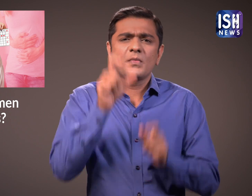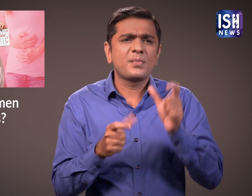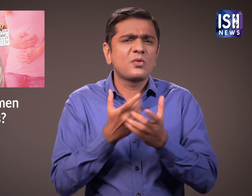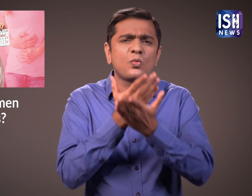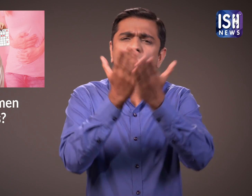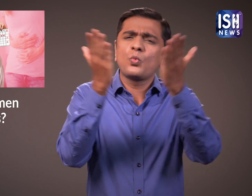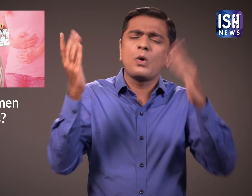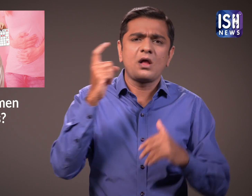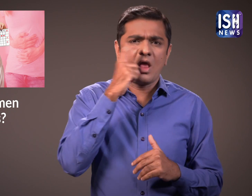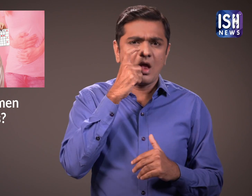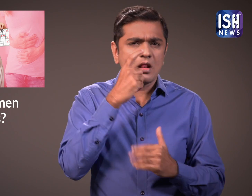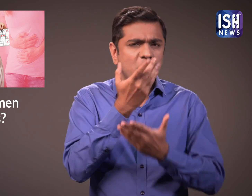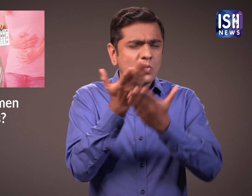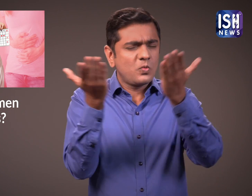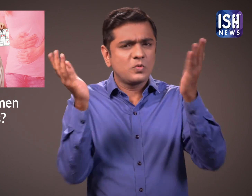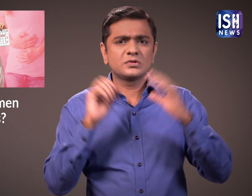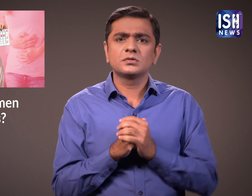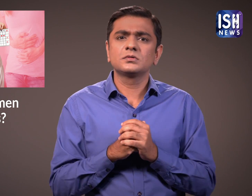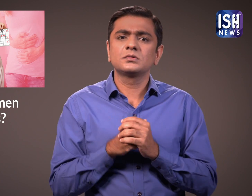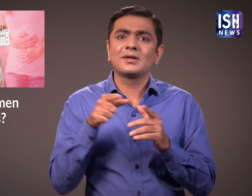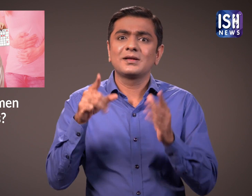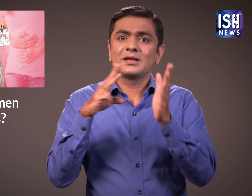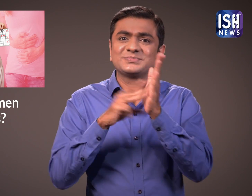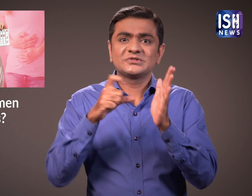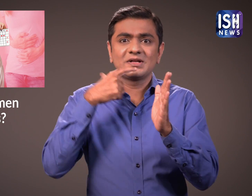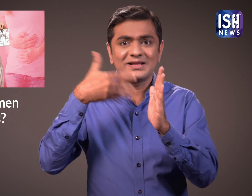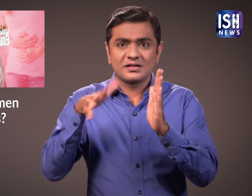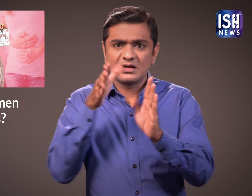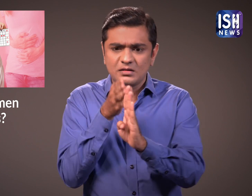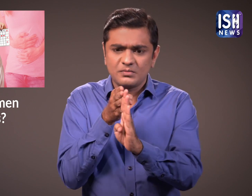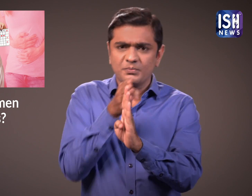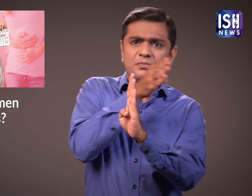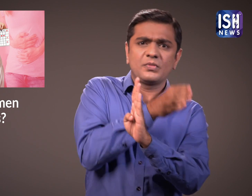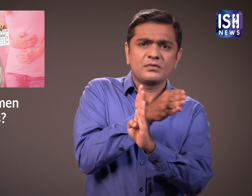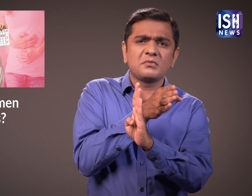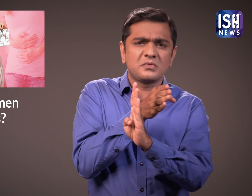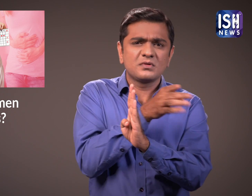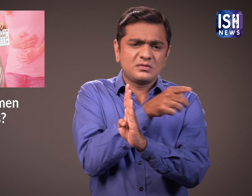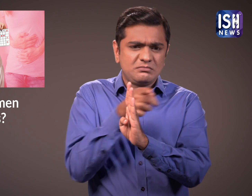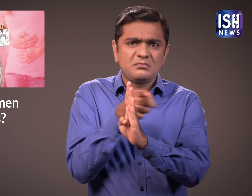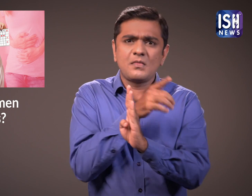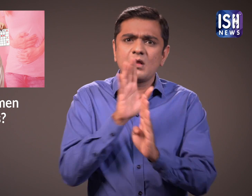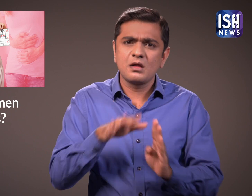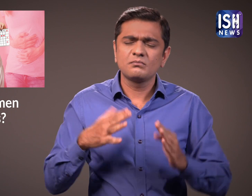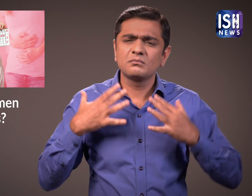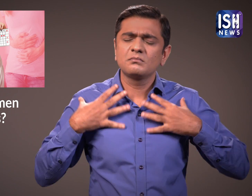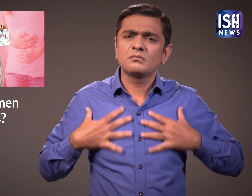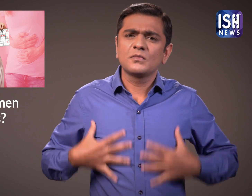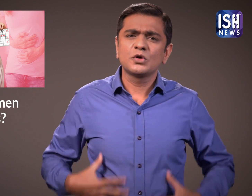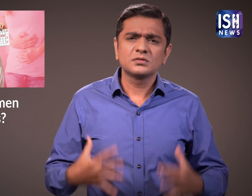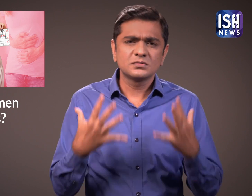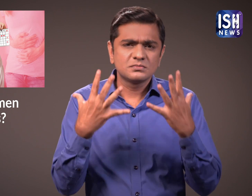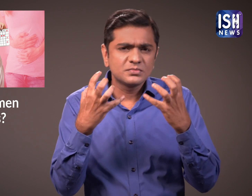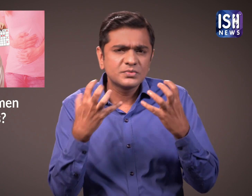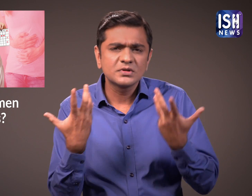Before a woman's periods start, she may suffer from body ache, headache, mood swings, etc.